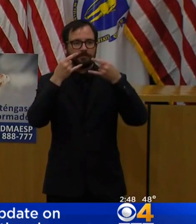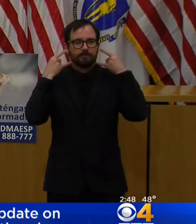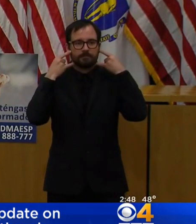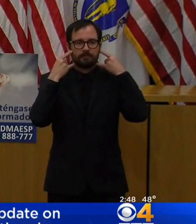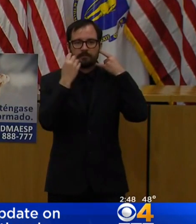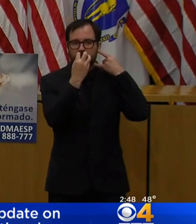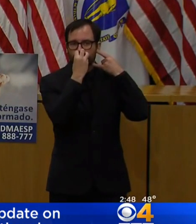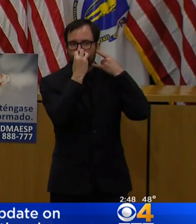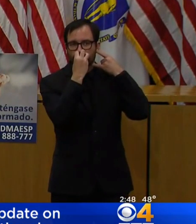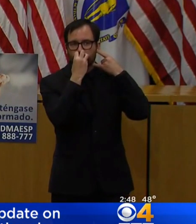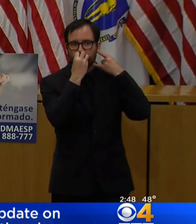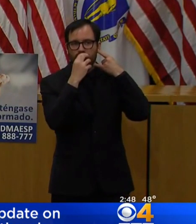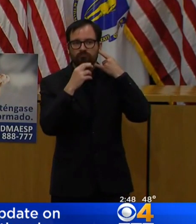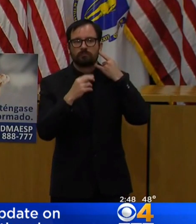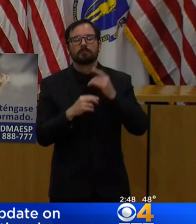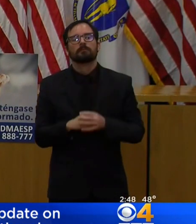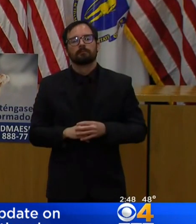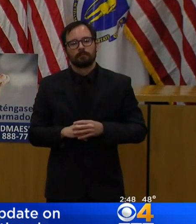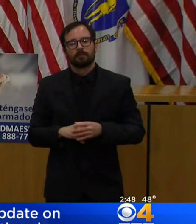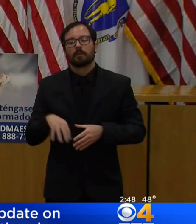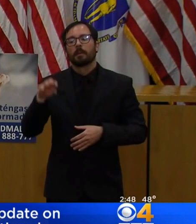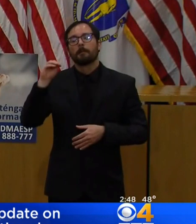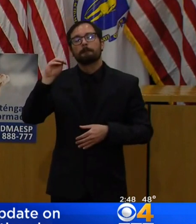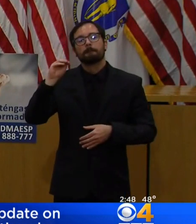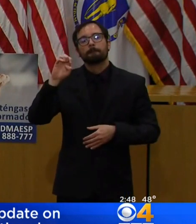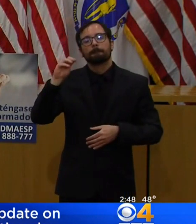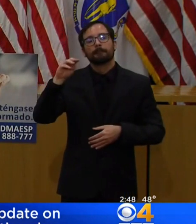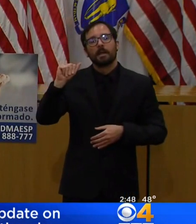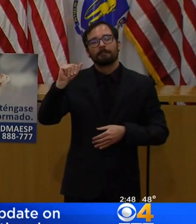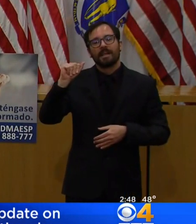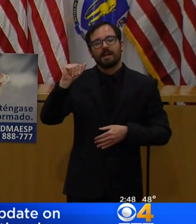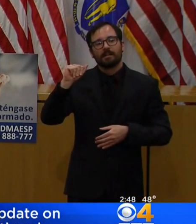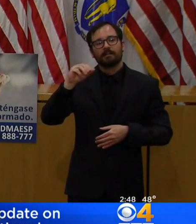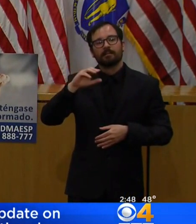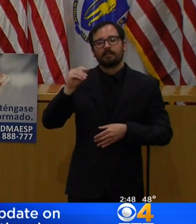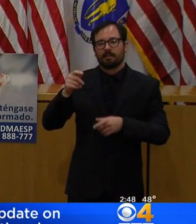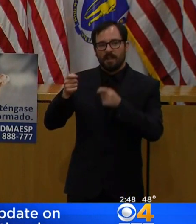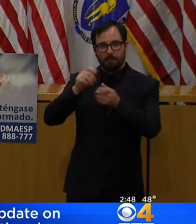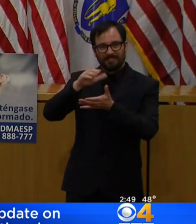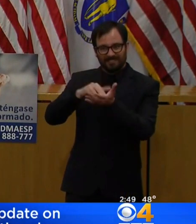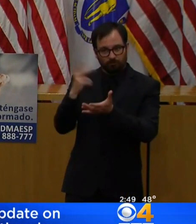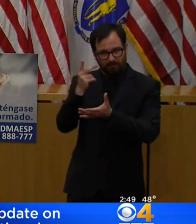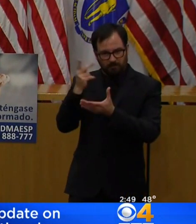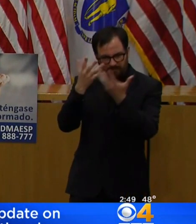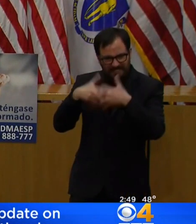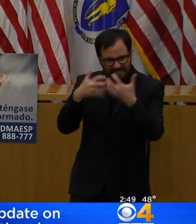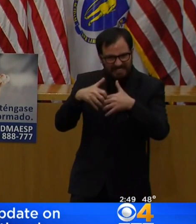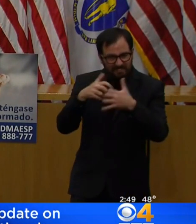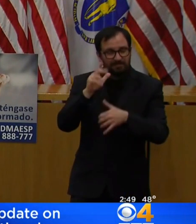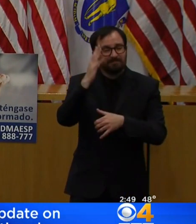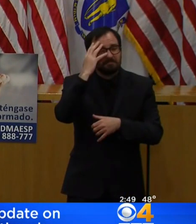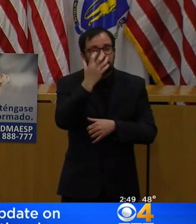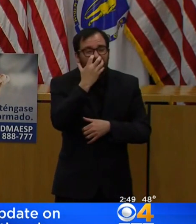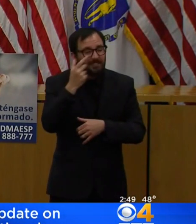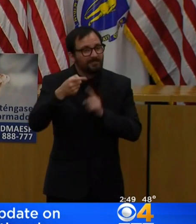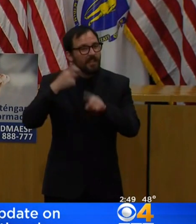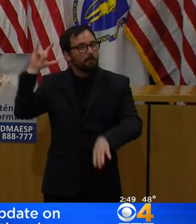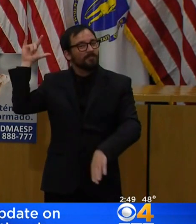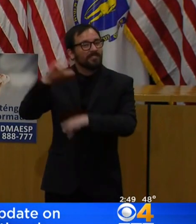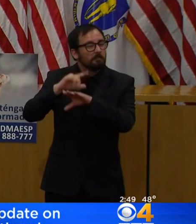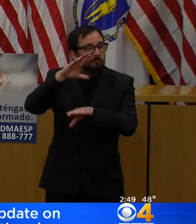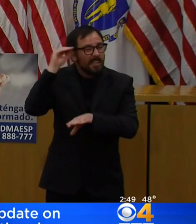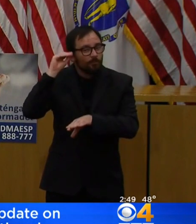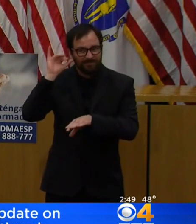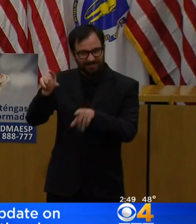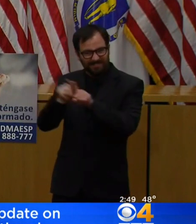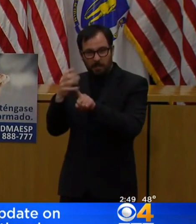will be distributed to all communities. MEMA will execute this task through their regional point of distribution model where communities can pick up